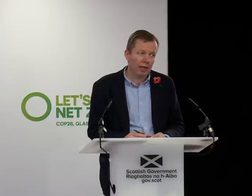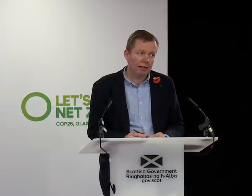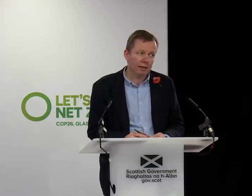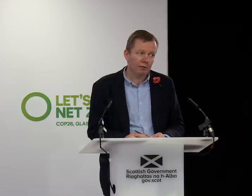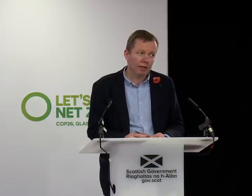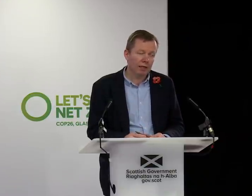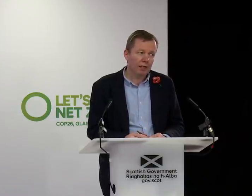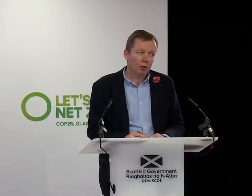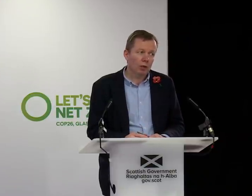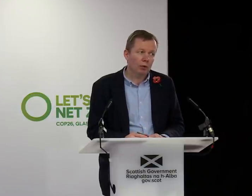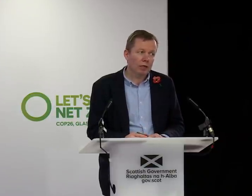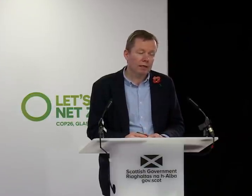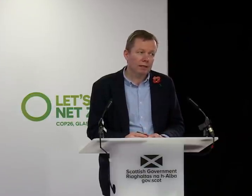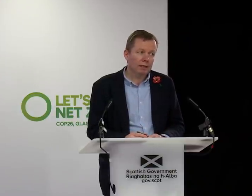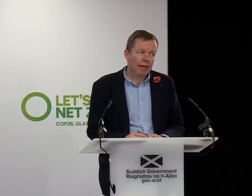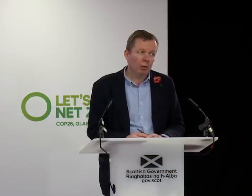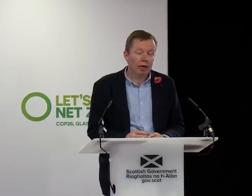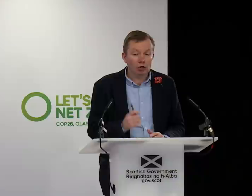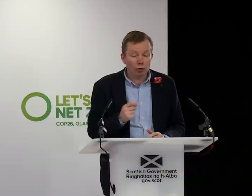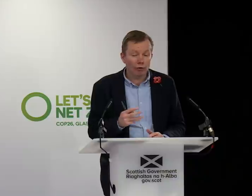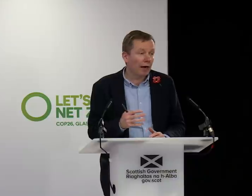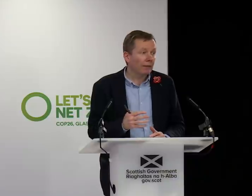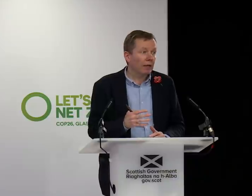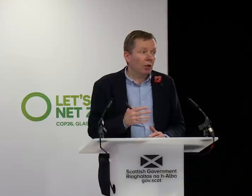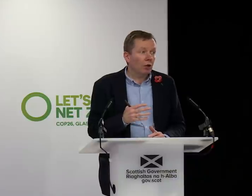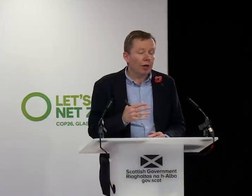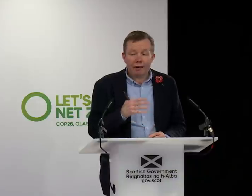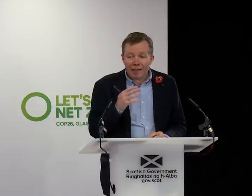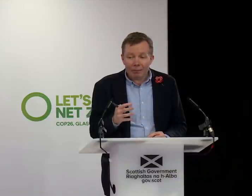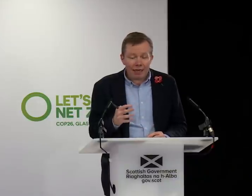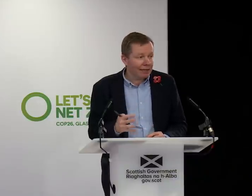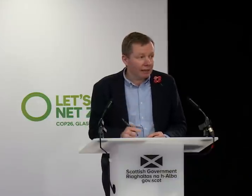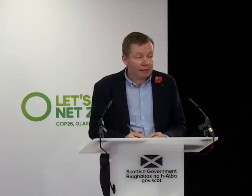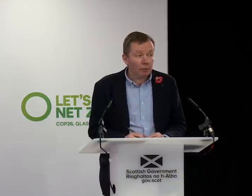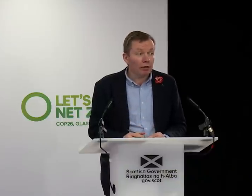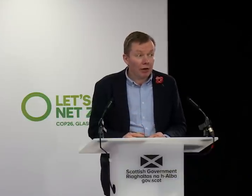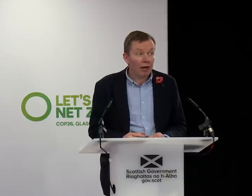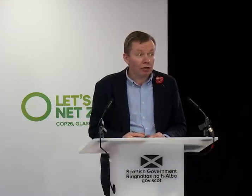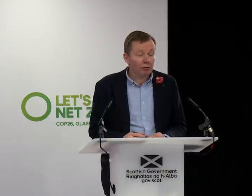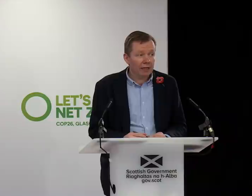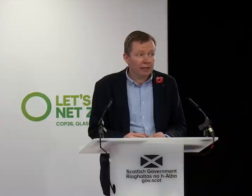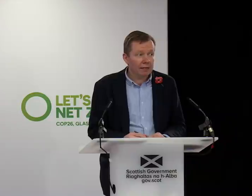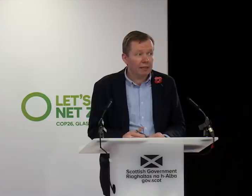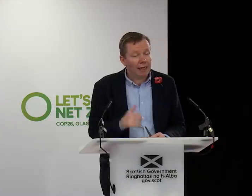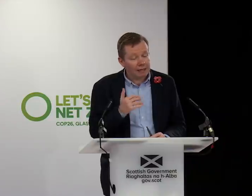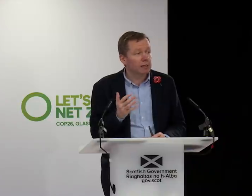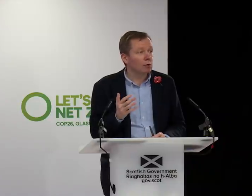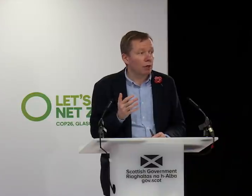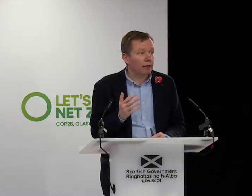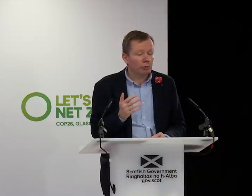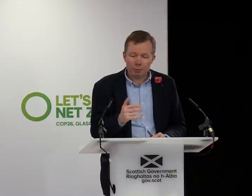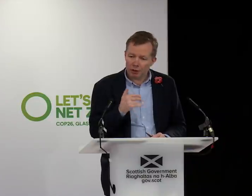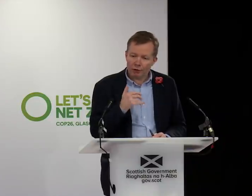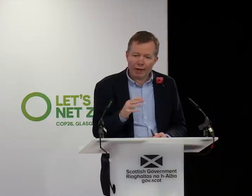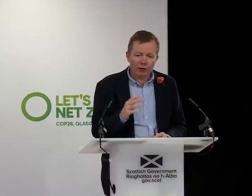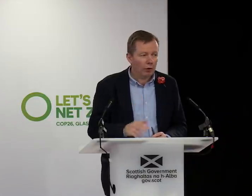notice to any time of day where we can help. And so far, there aren't that many delegates here, but there are some delegates here, and that system is